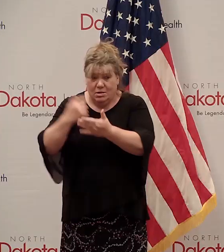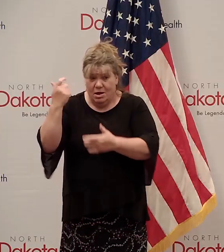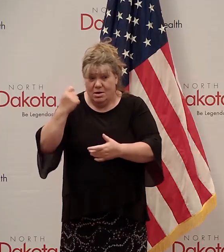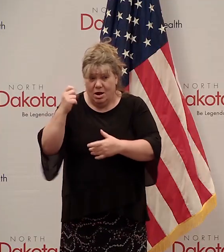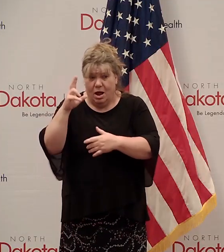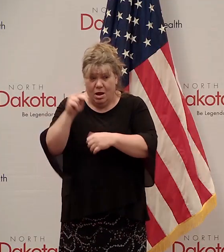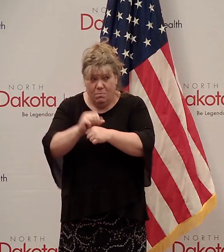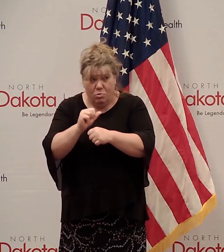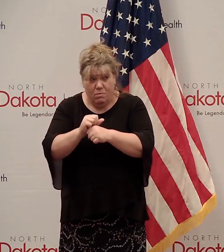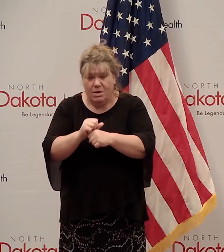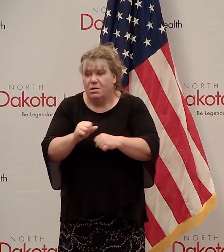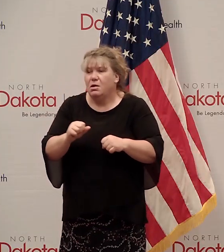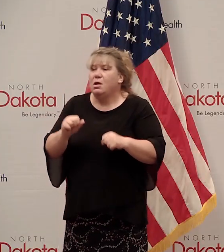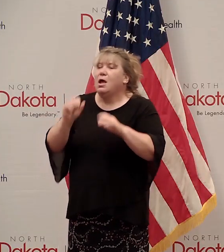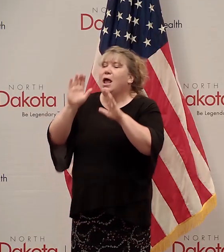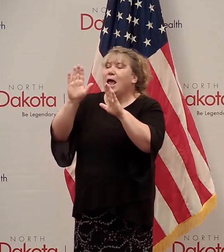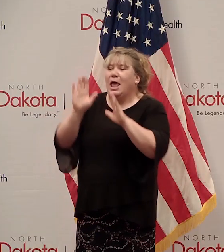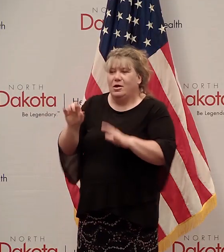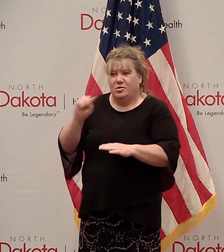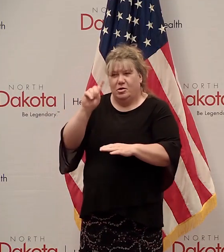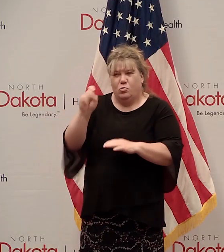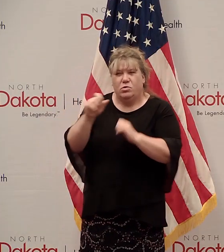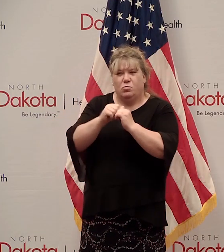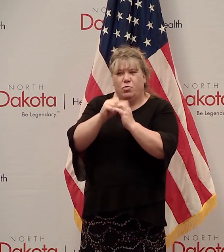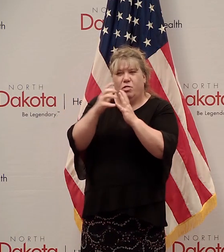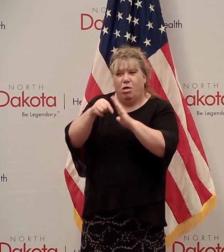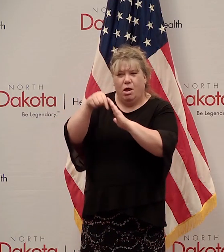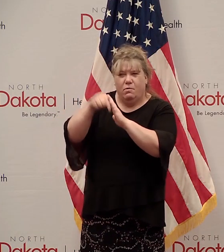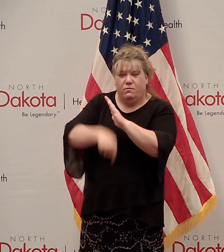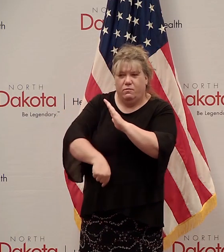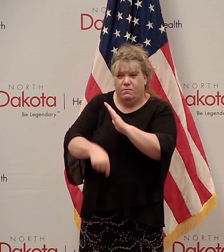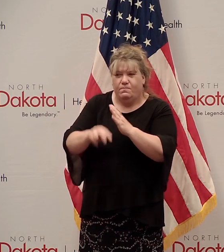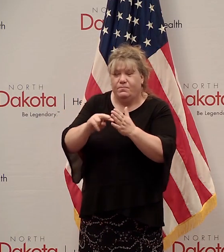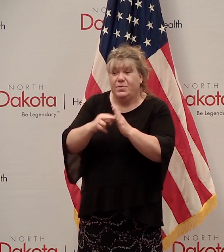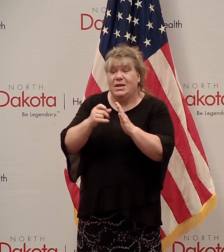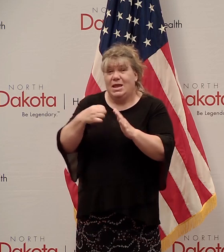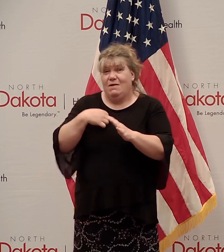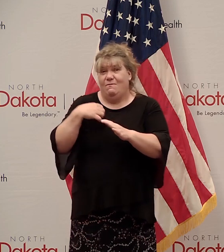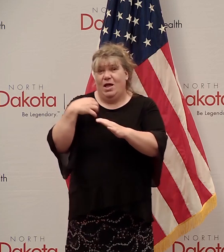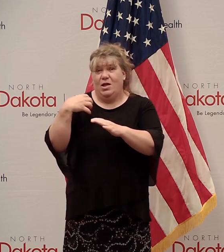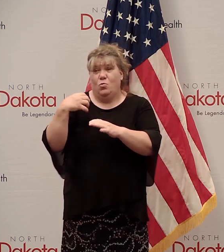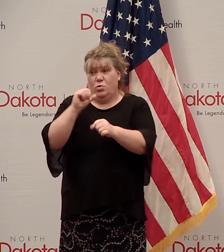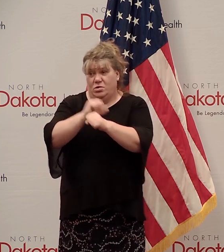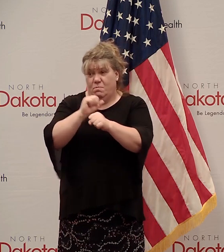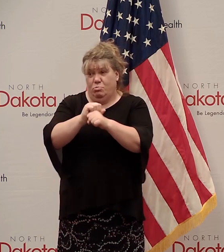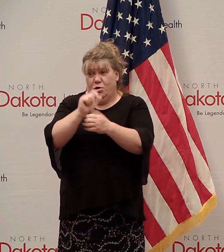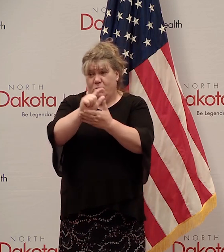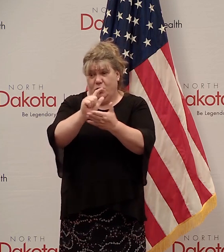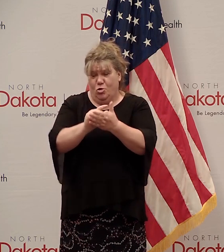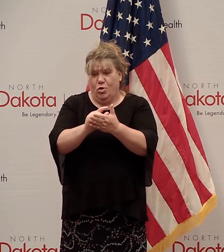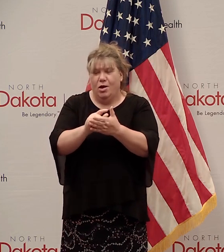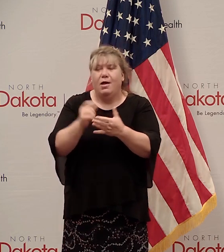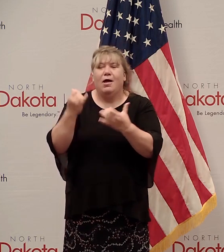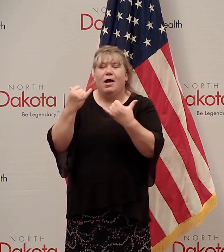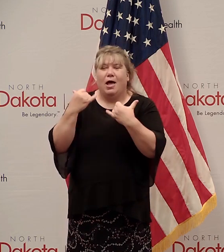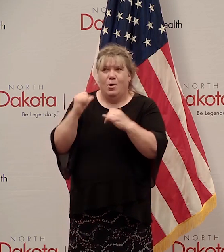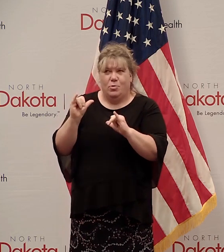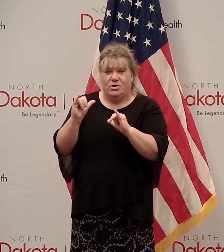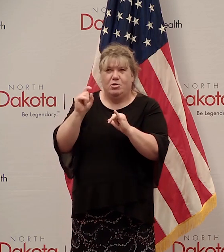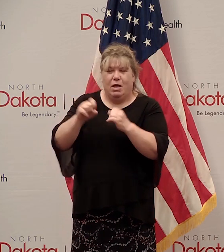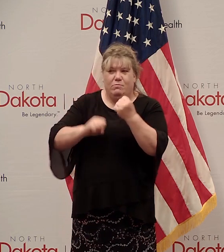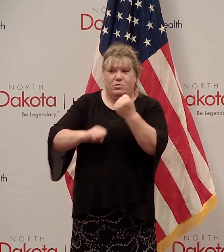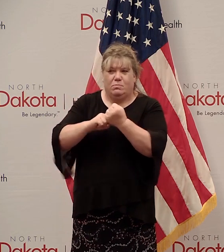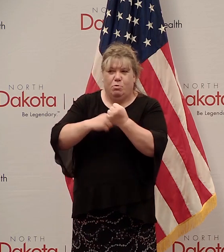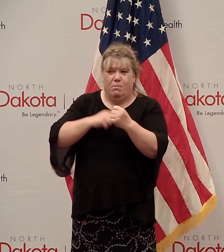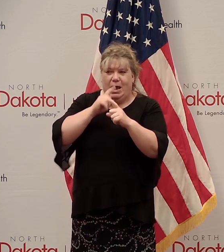Excellent question with a lot of nuance. And if I were an employment lawyer, I probably would still give a qualified answer. So I